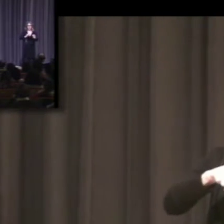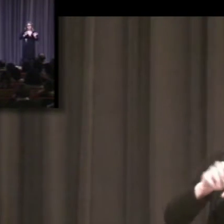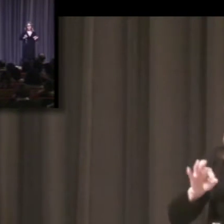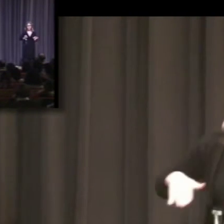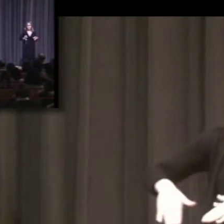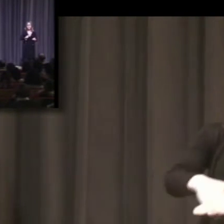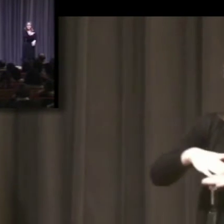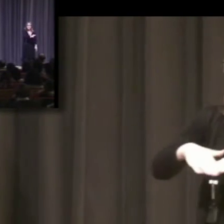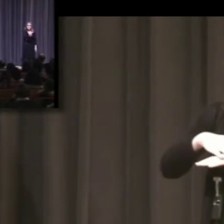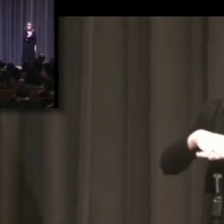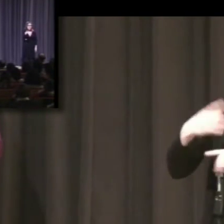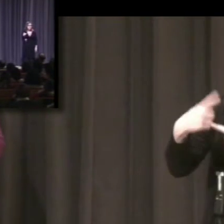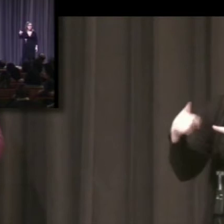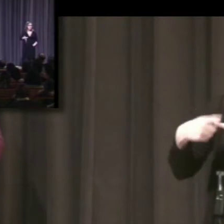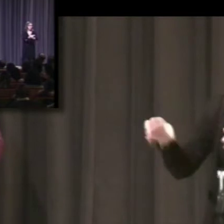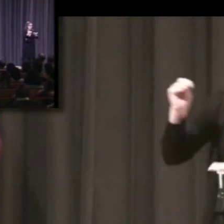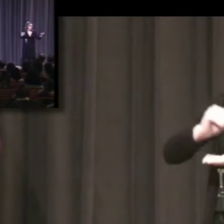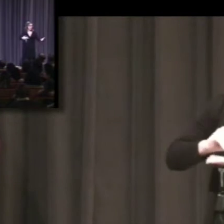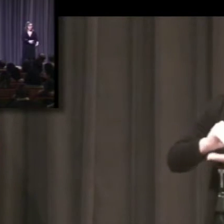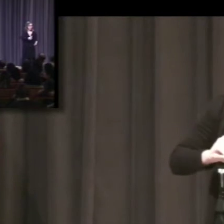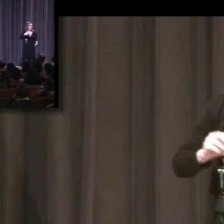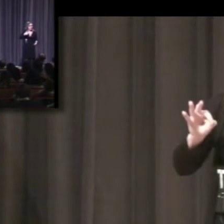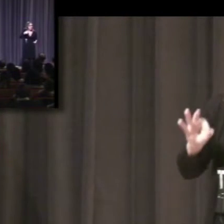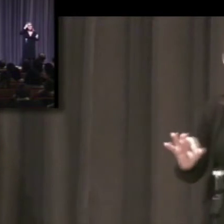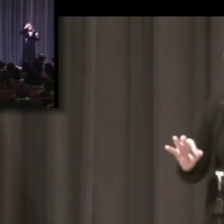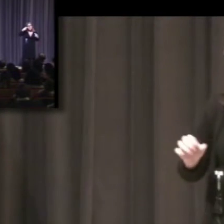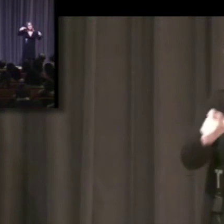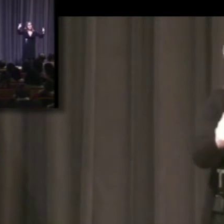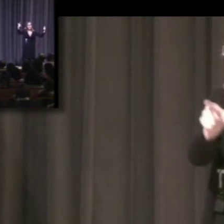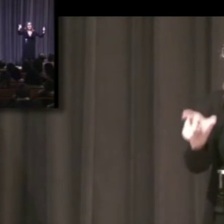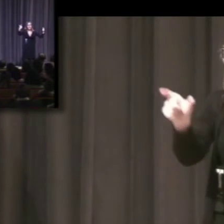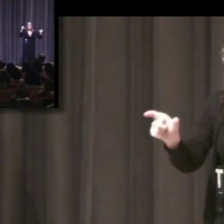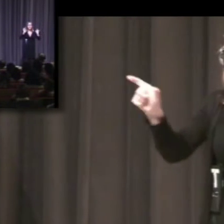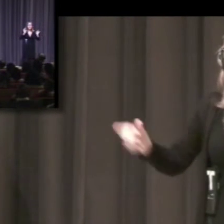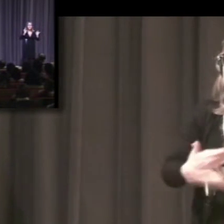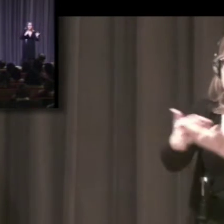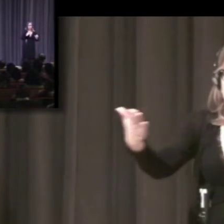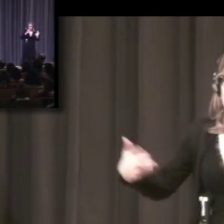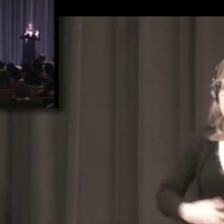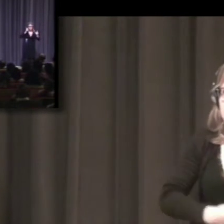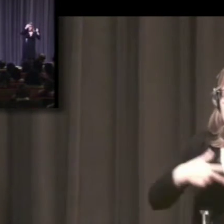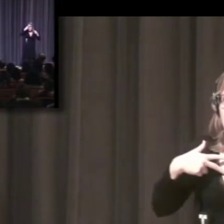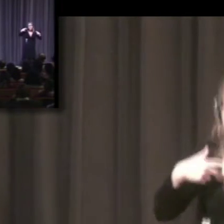what it would be like if you did not have language.